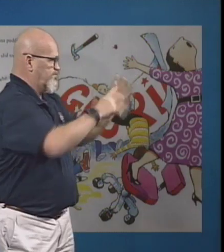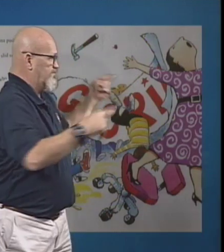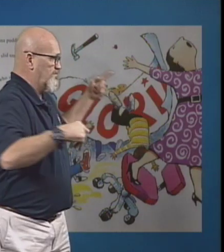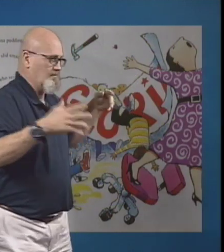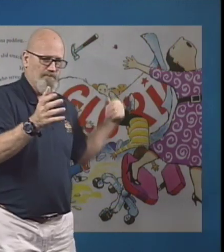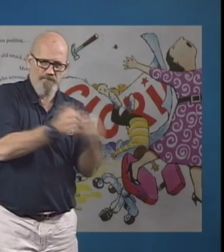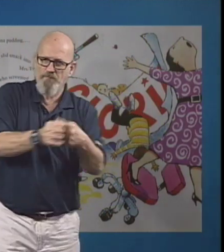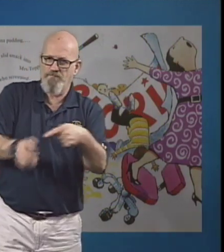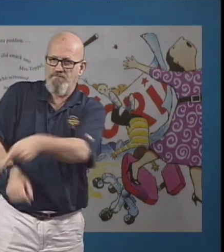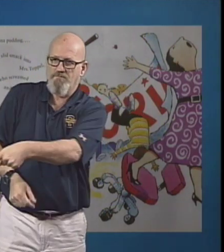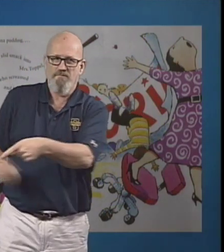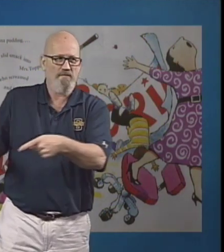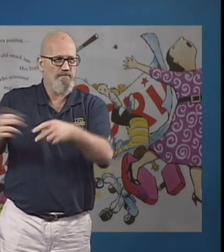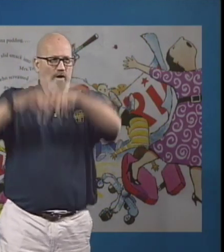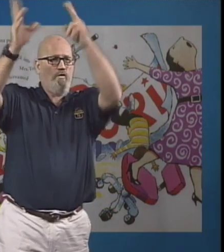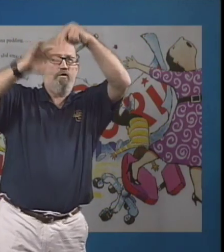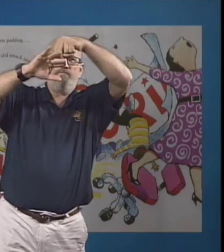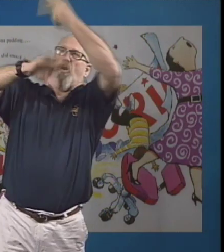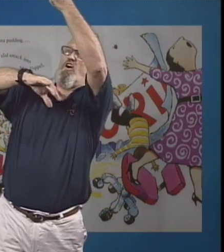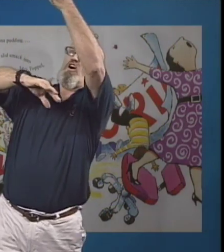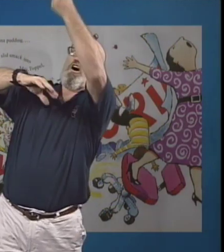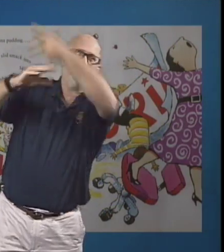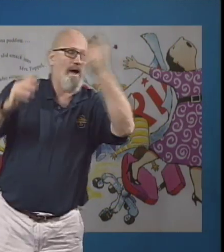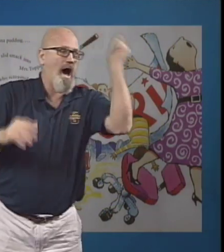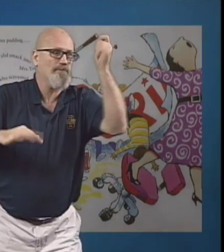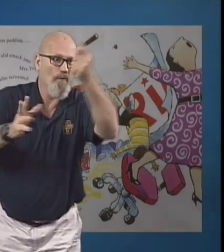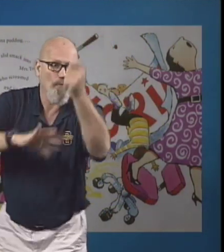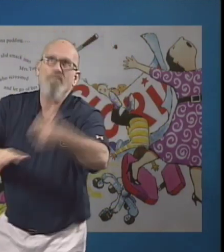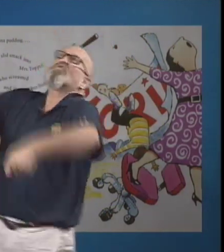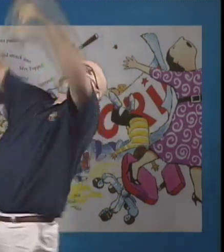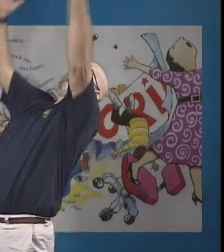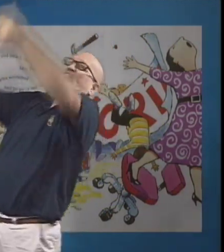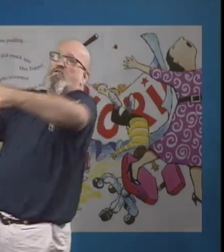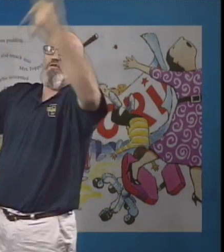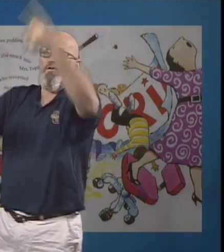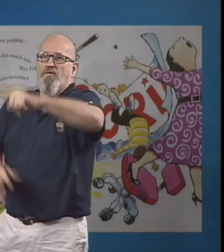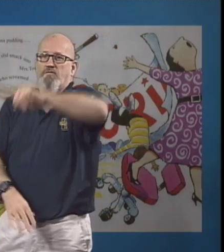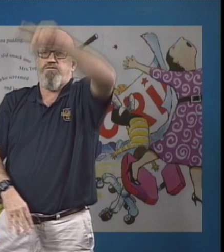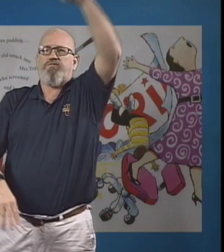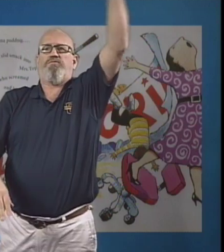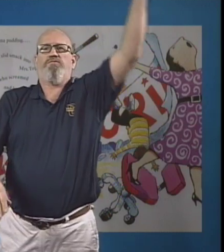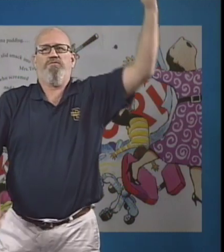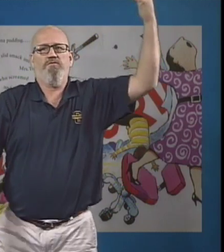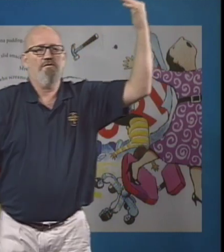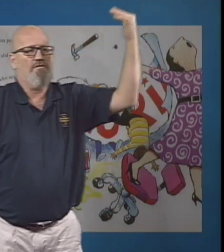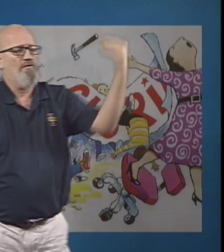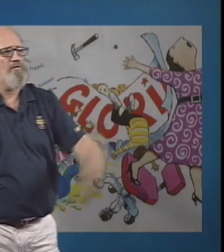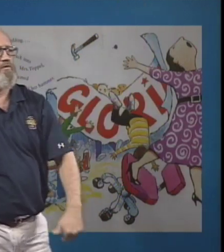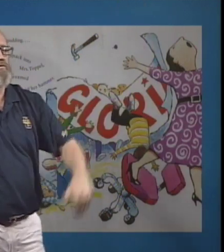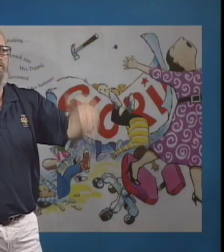Sploosh! Everyone slid smack into Mrs. Topple, who screamed and let go of her hammer.